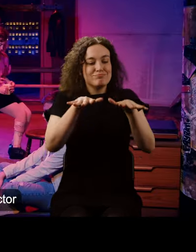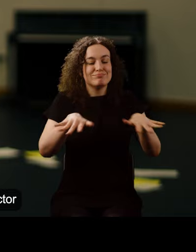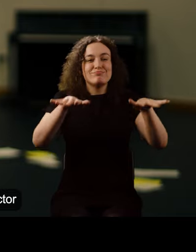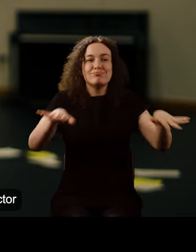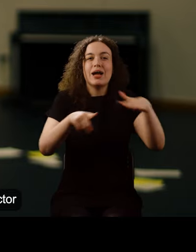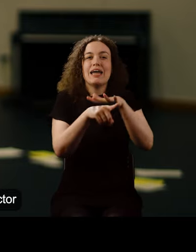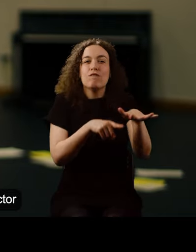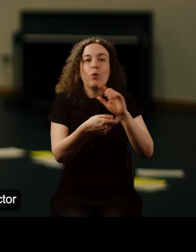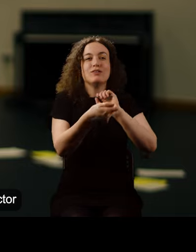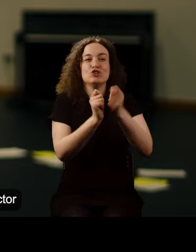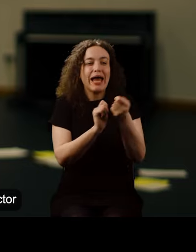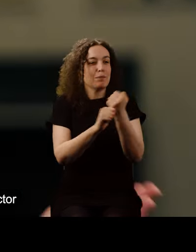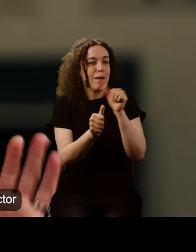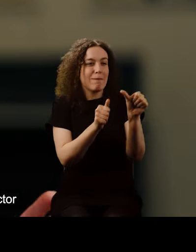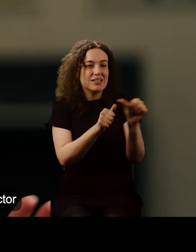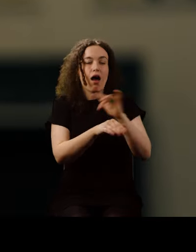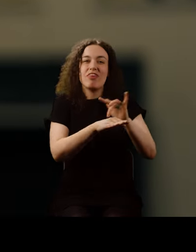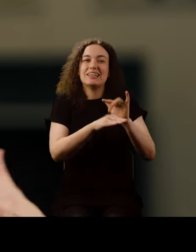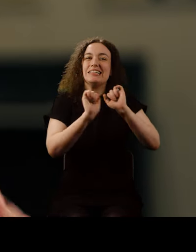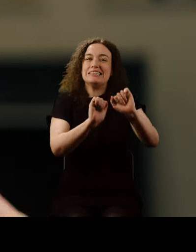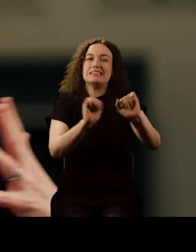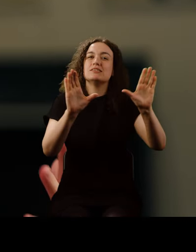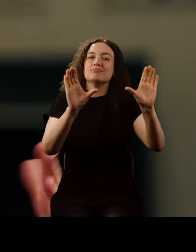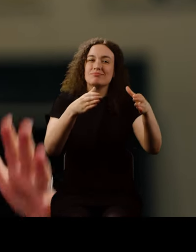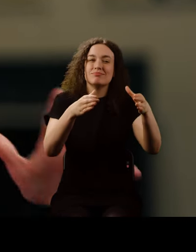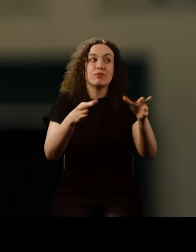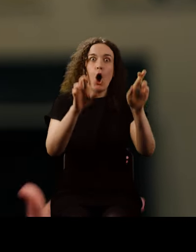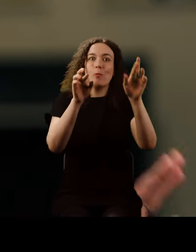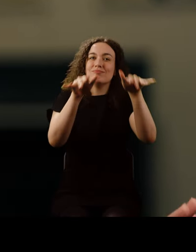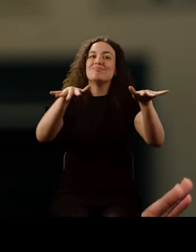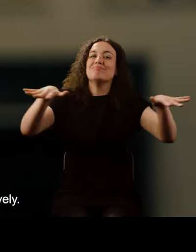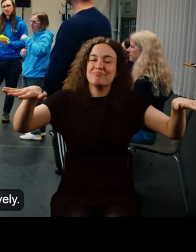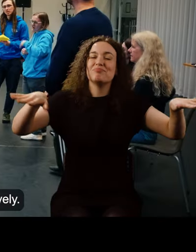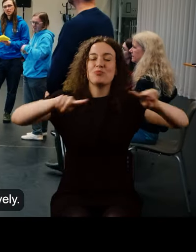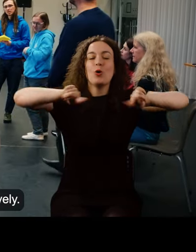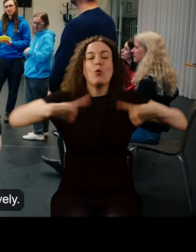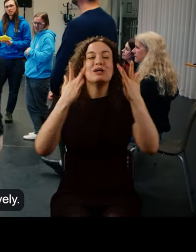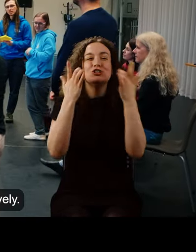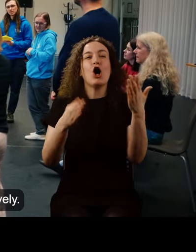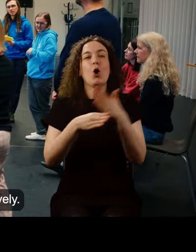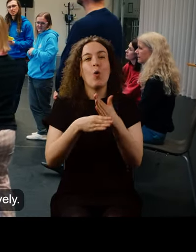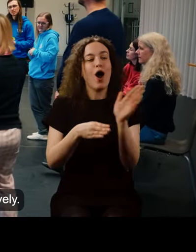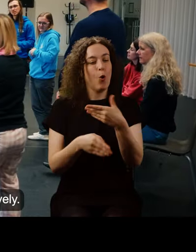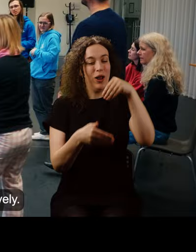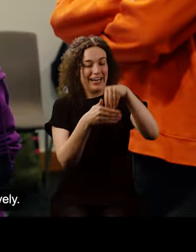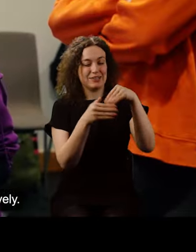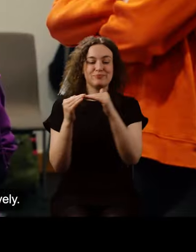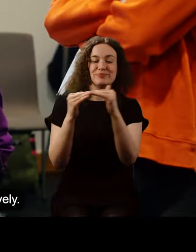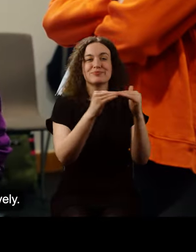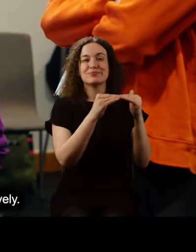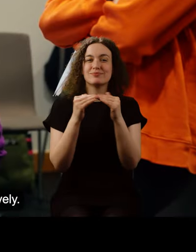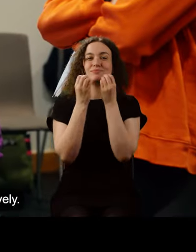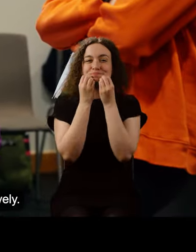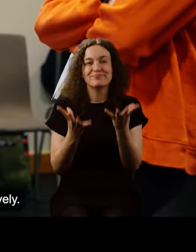the changes that it is making within the sector and hopefully within Wales as a whole and that it is shining a light on